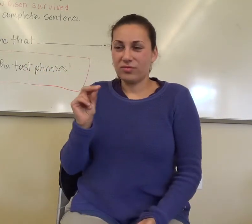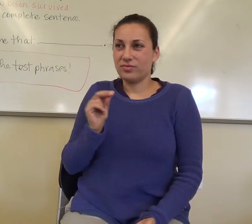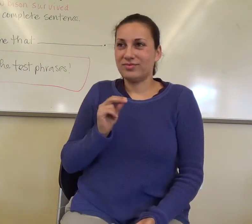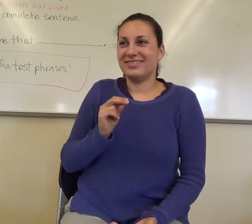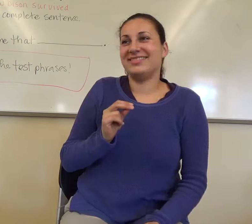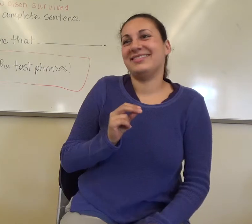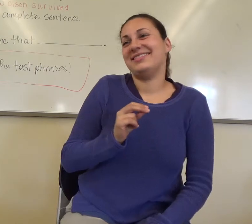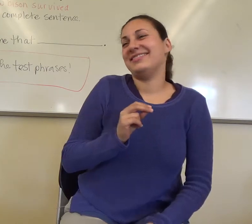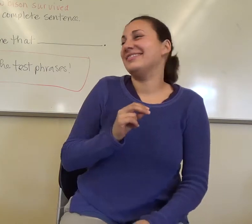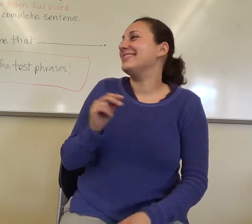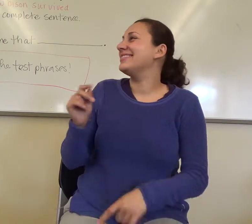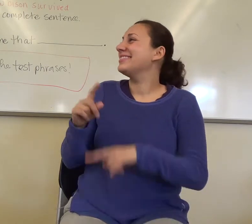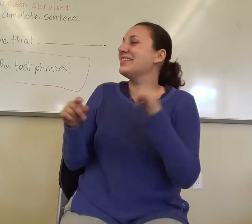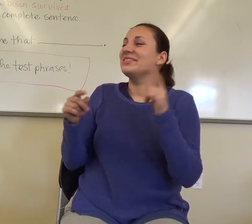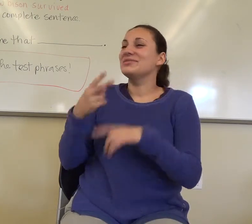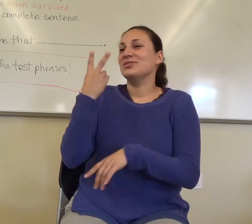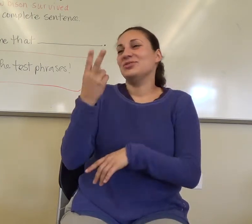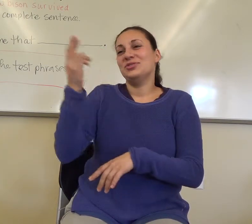reasons.